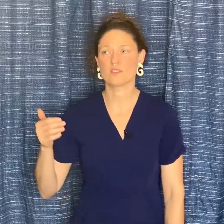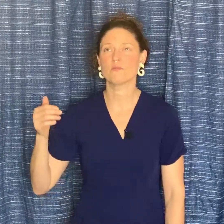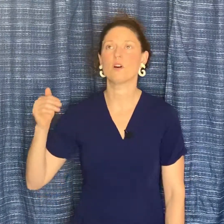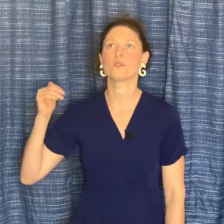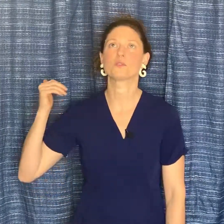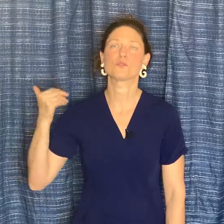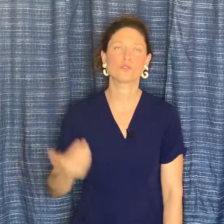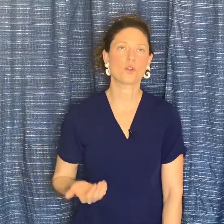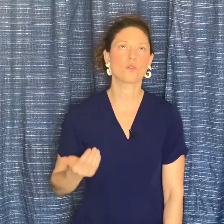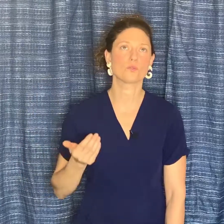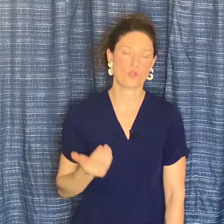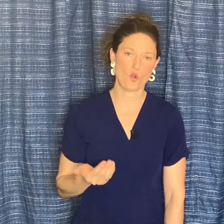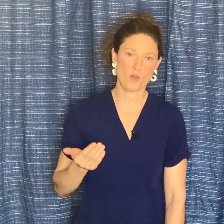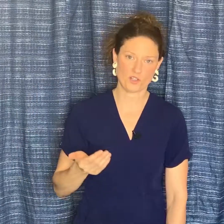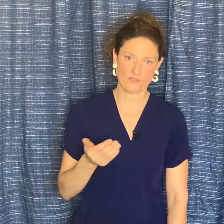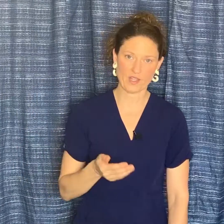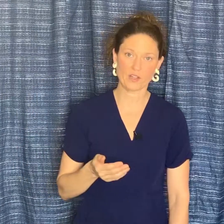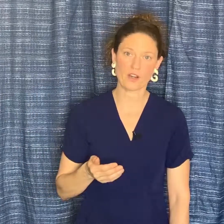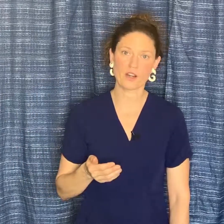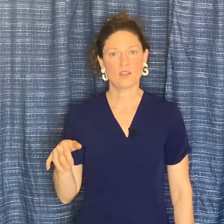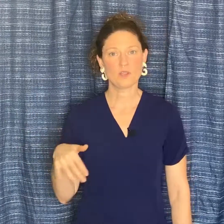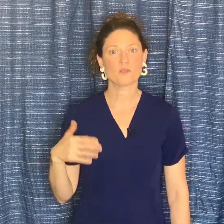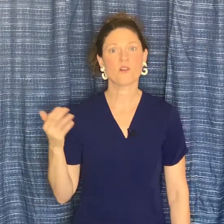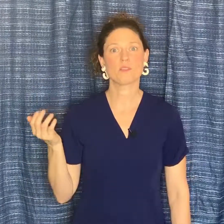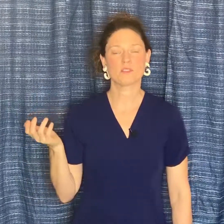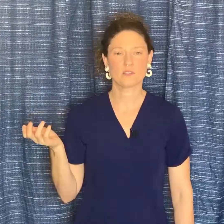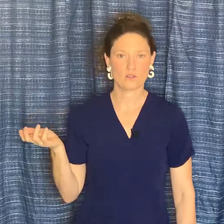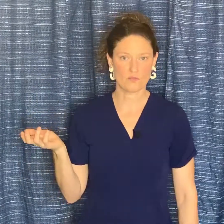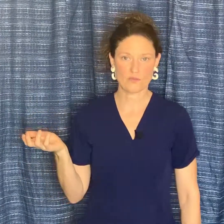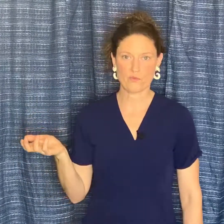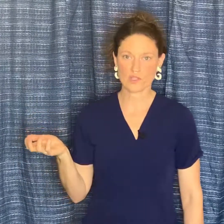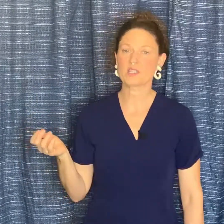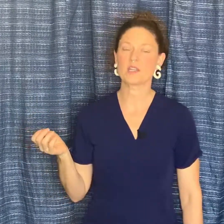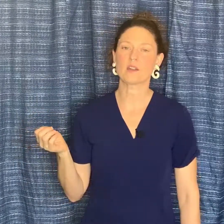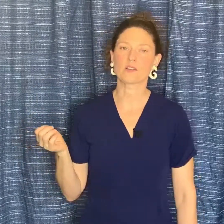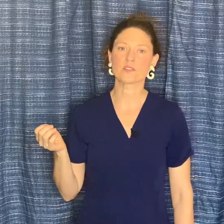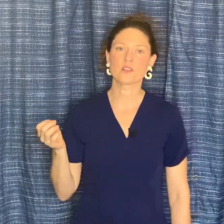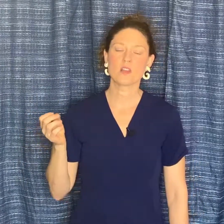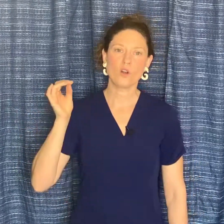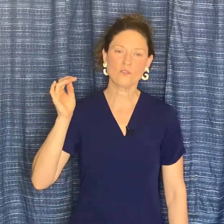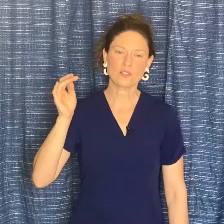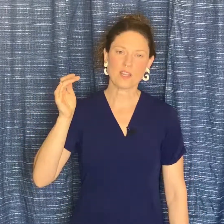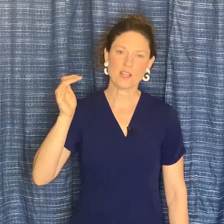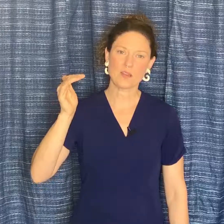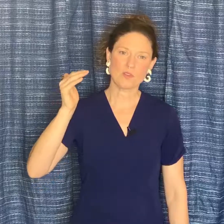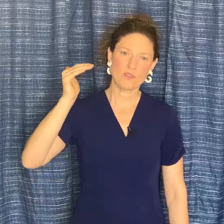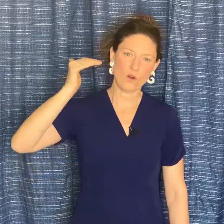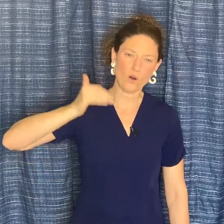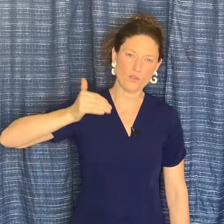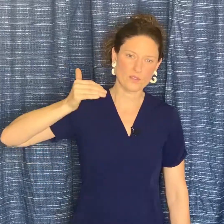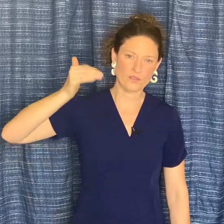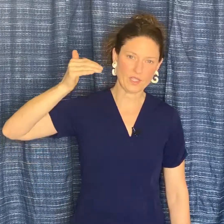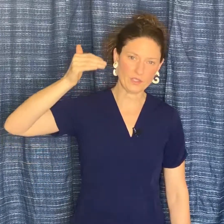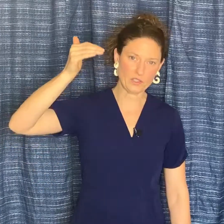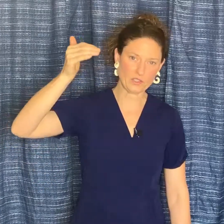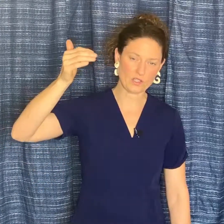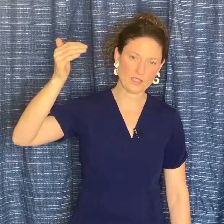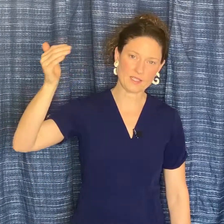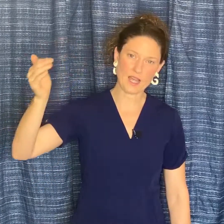involves so, so much failure. I've been a small business owner for 14 years. Over time, all those failures start to stack